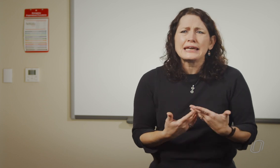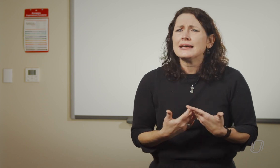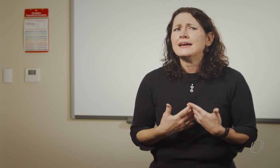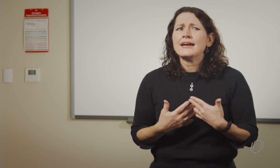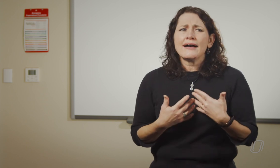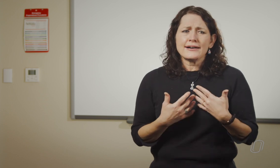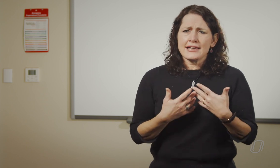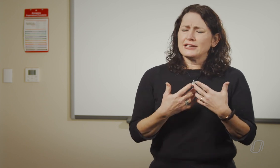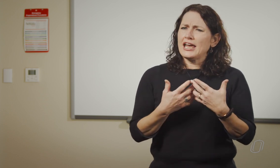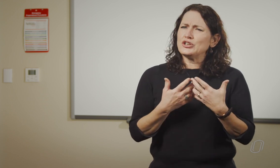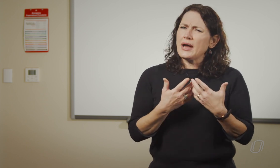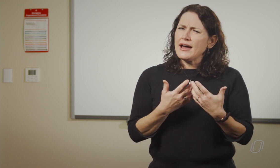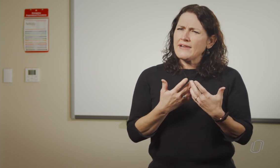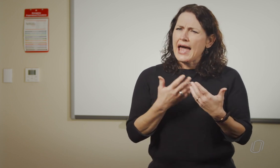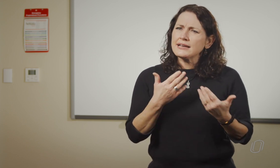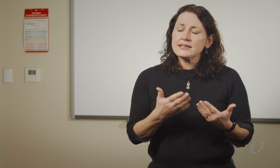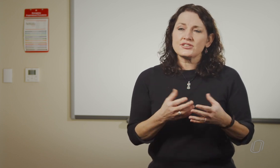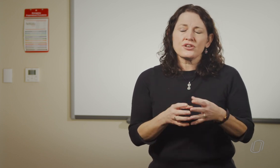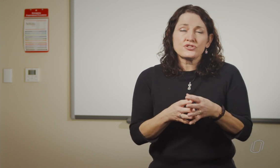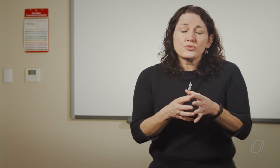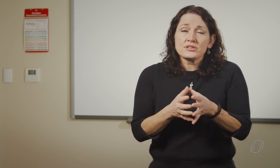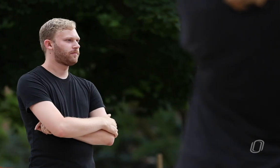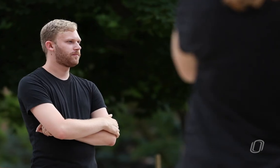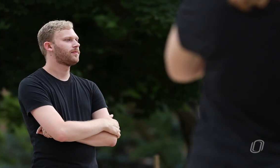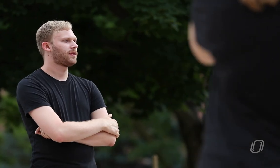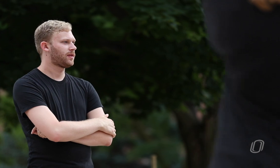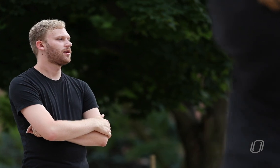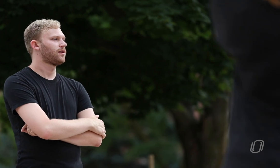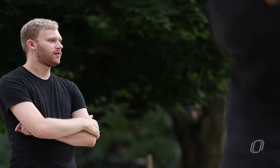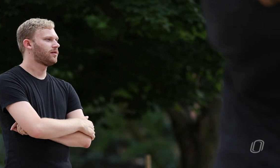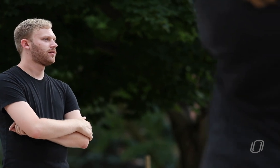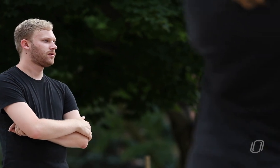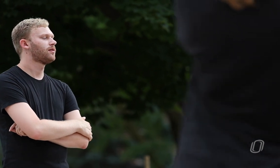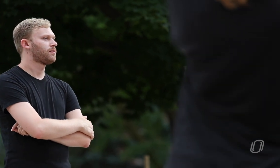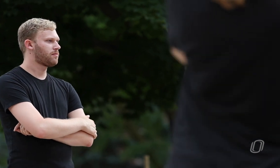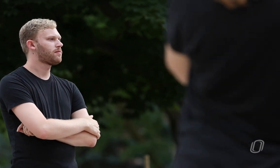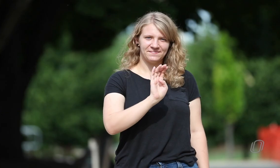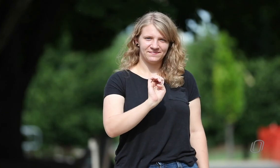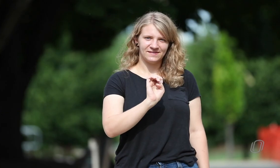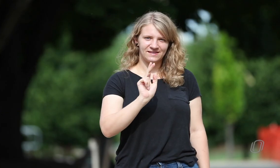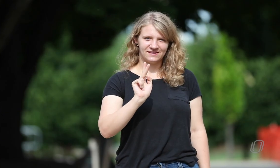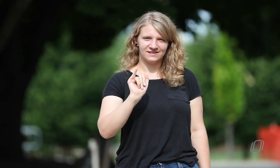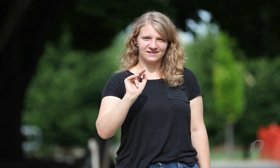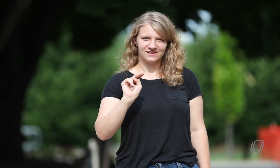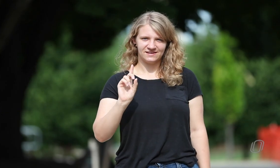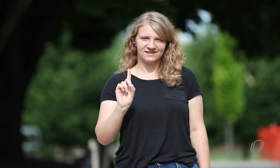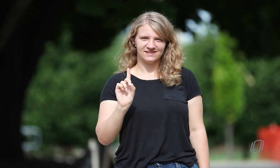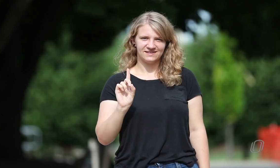and and you have access to this vibrant community that nobody else has access to. It's so worth it